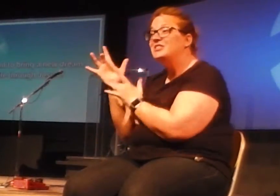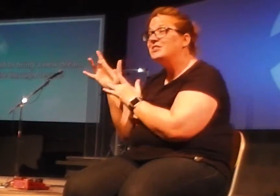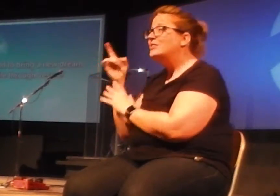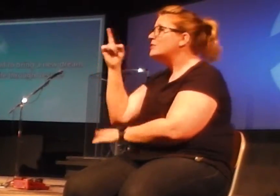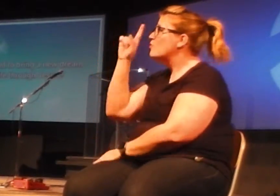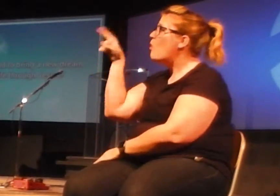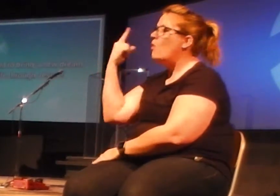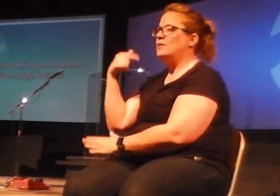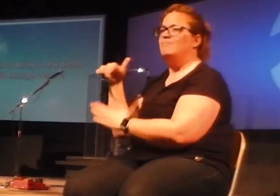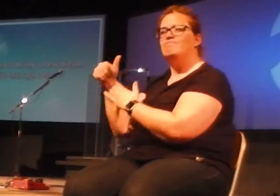that.